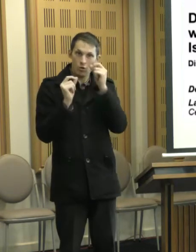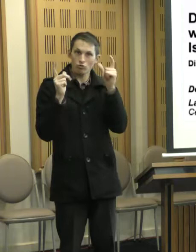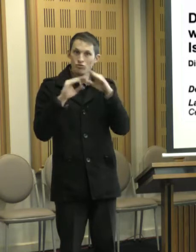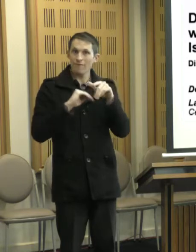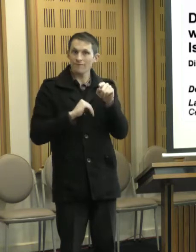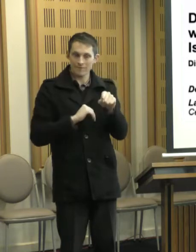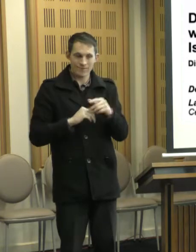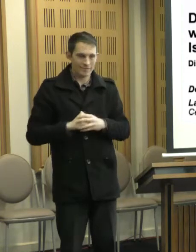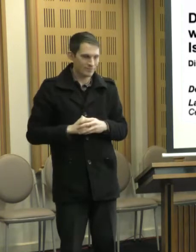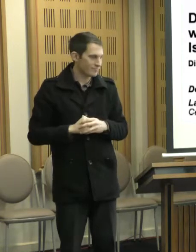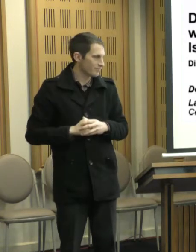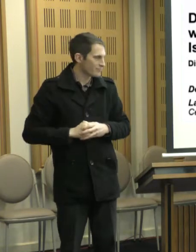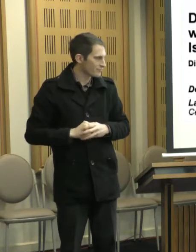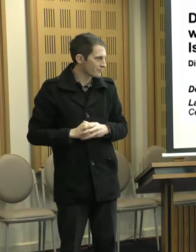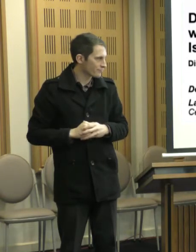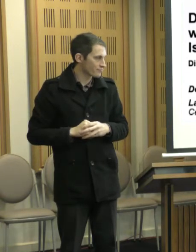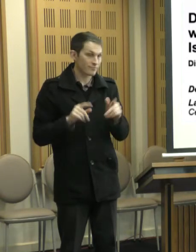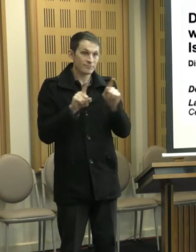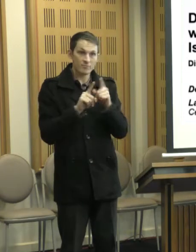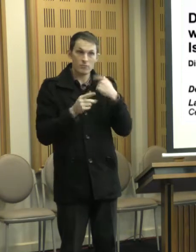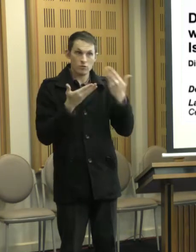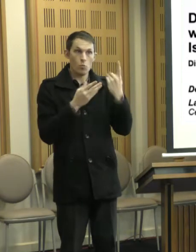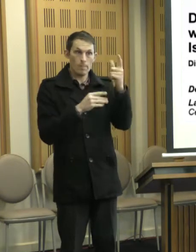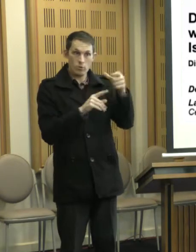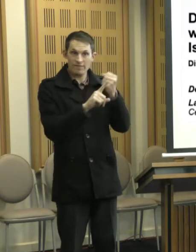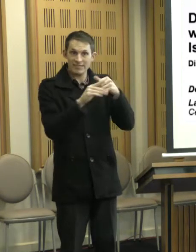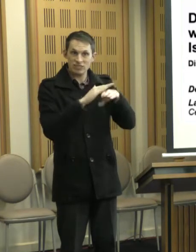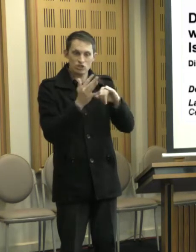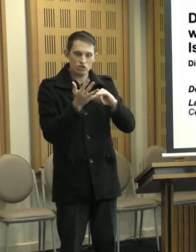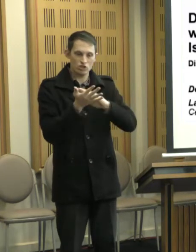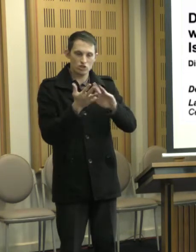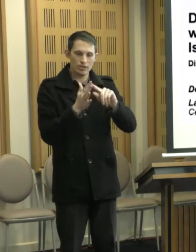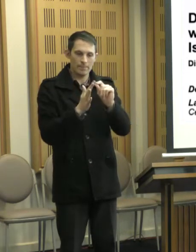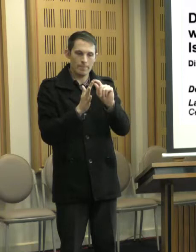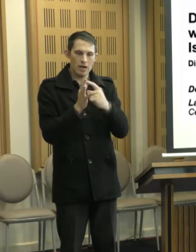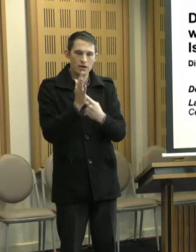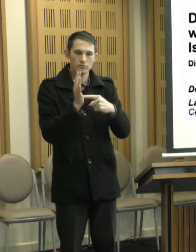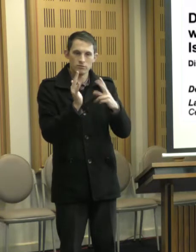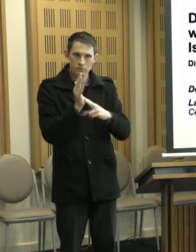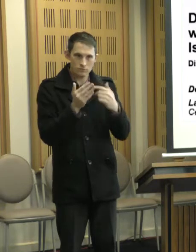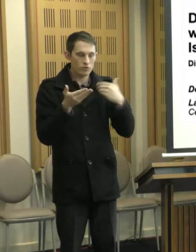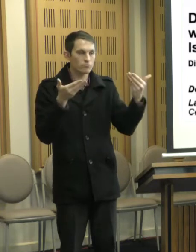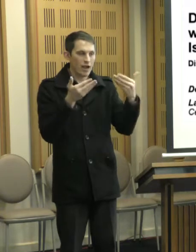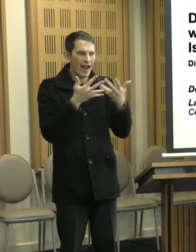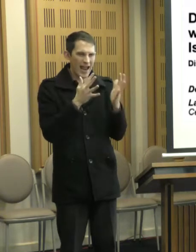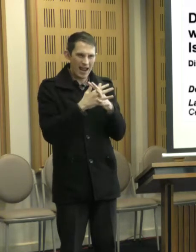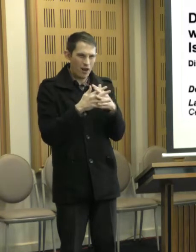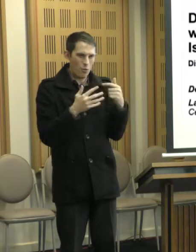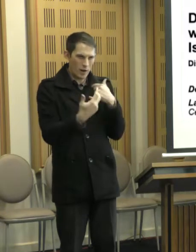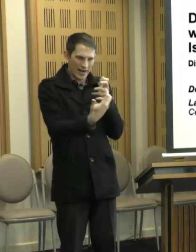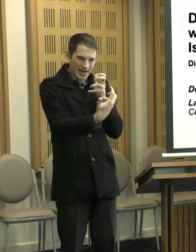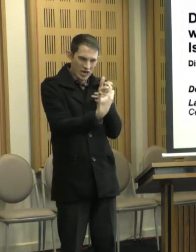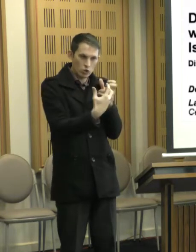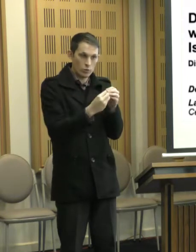I know I was chatting to our advocate in, in Shepparton the other day about this. How, how we engage with a, with a person with disability who is